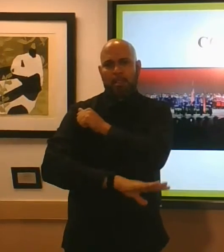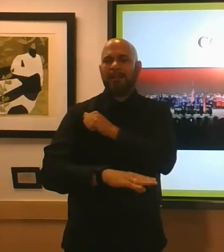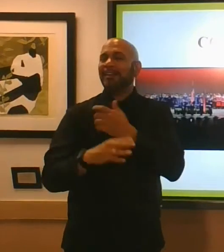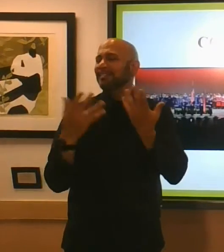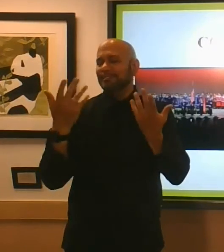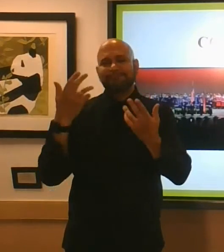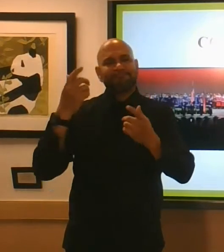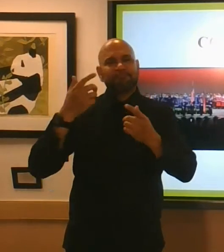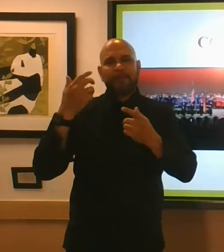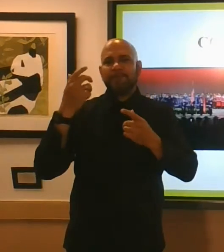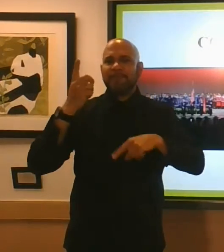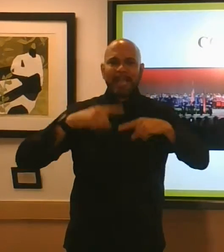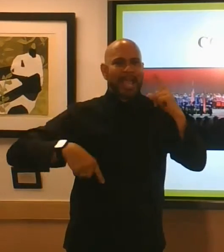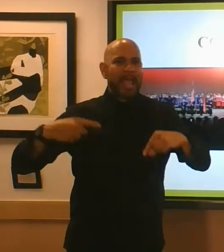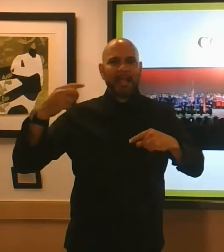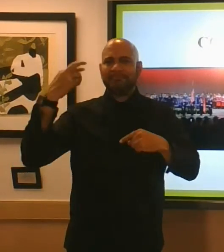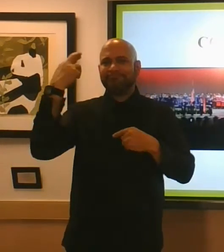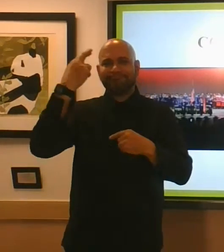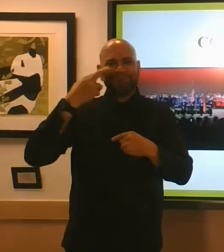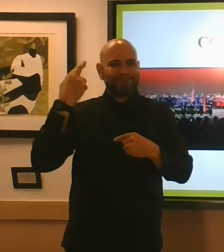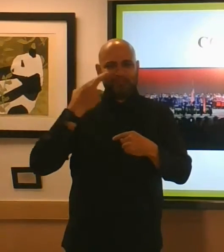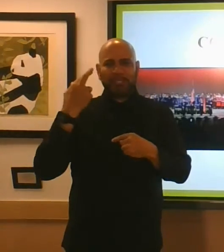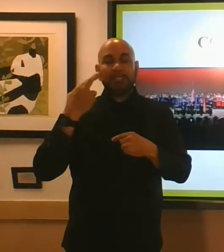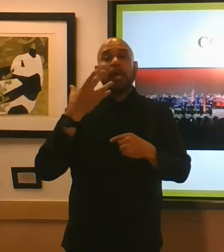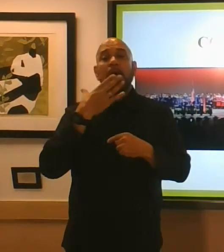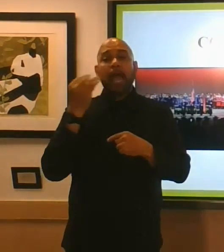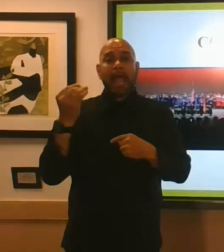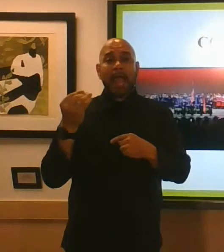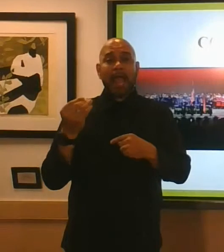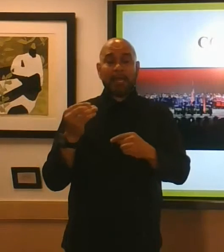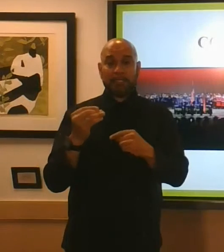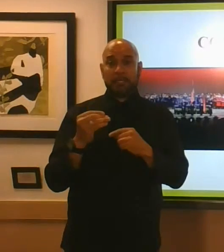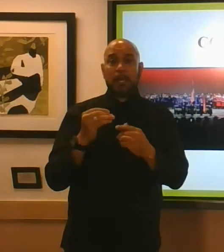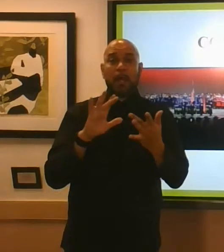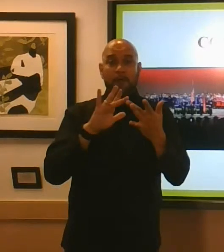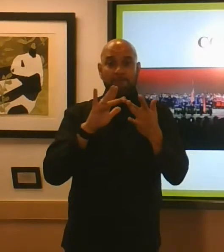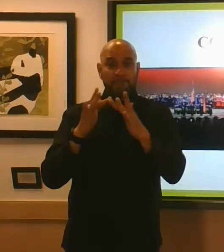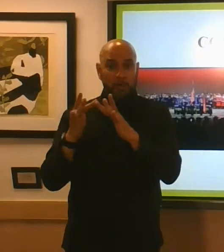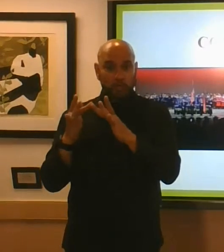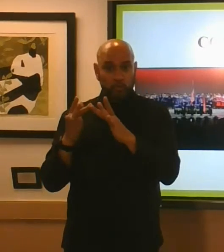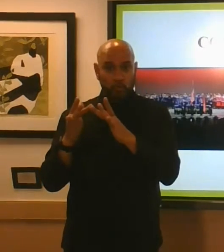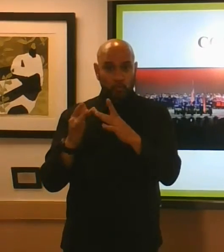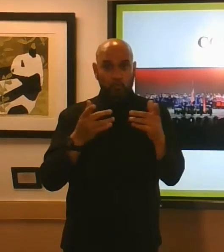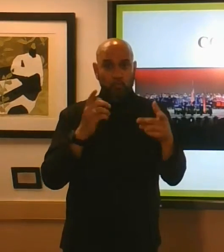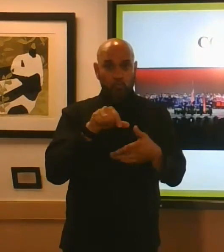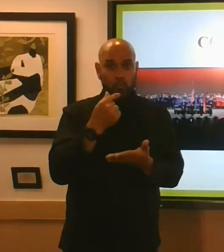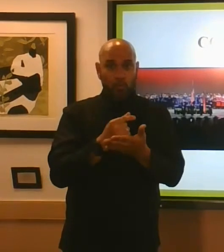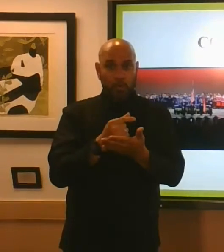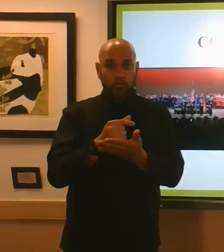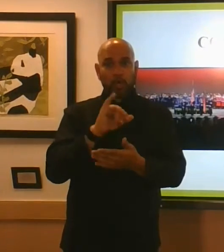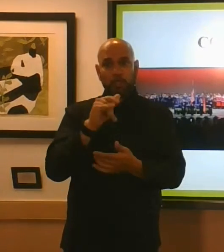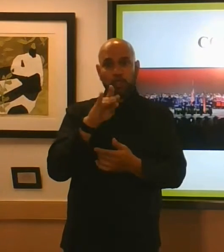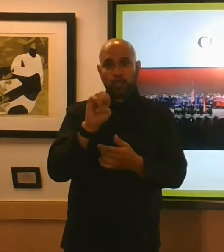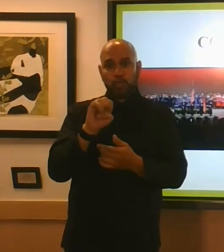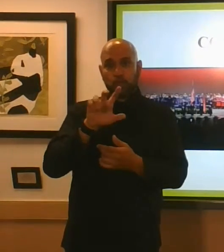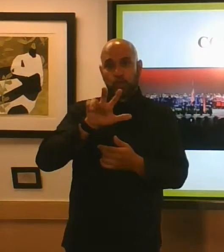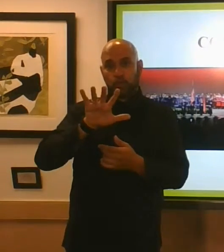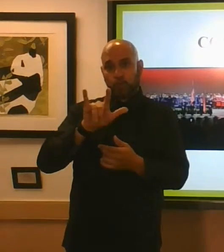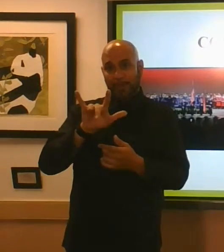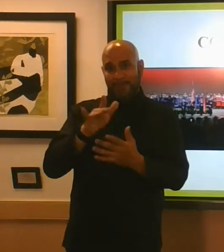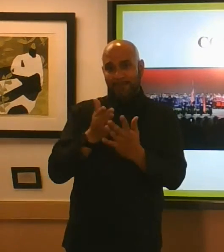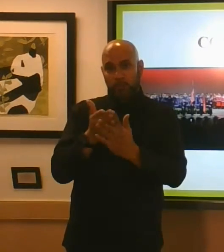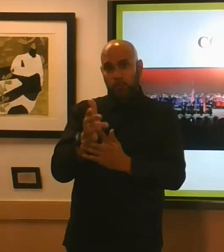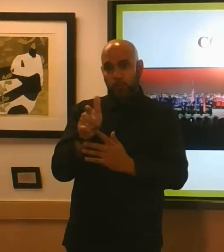various reasons and virtual graduations will occur june 25th through 27th please